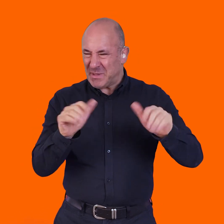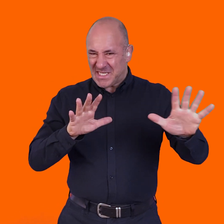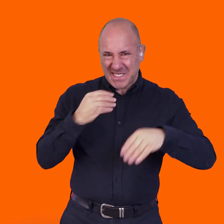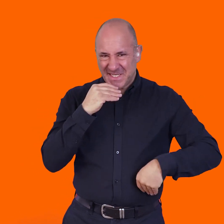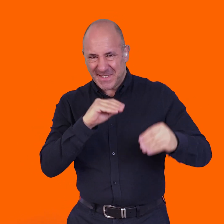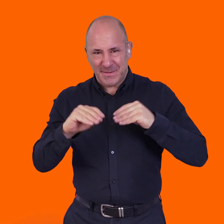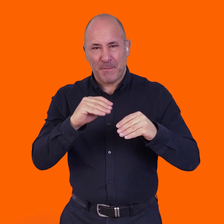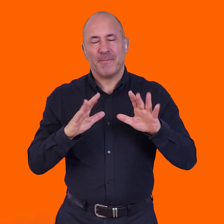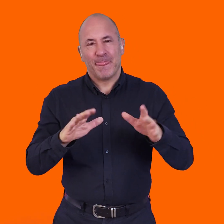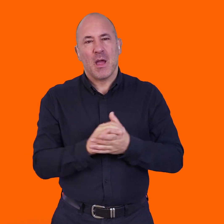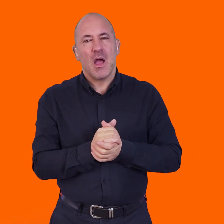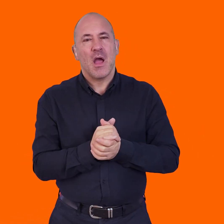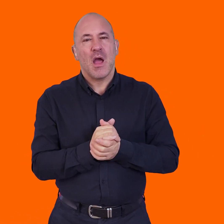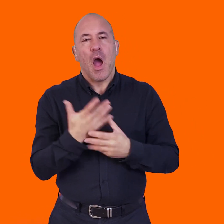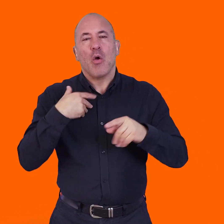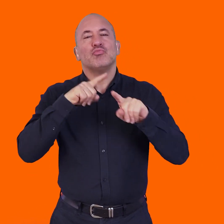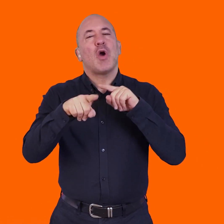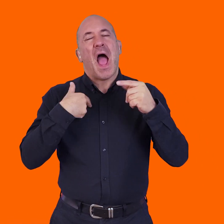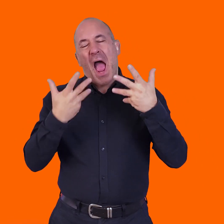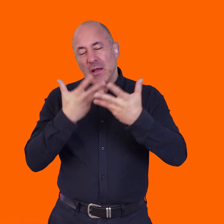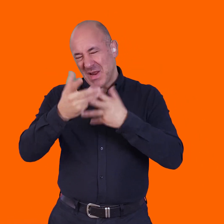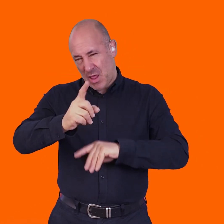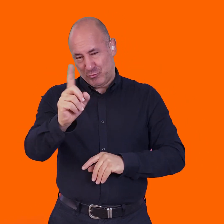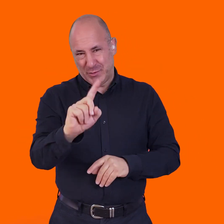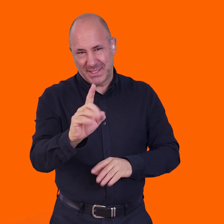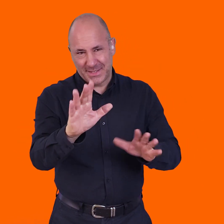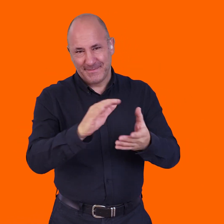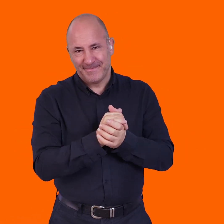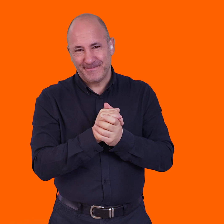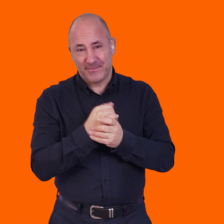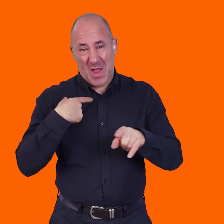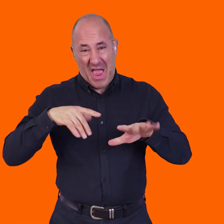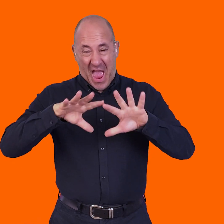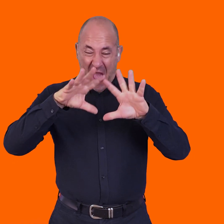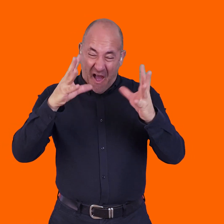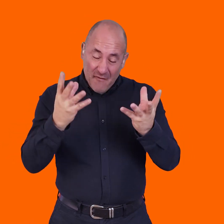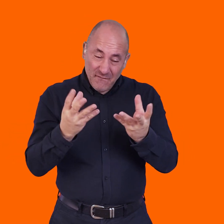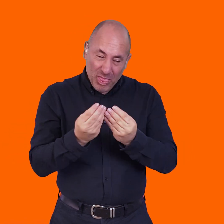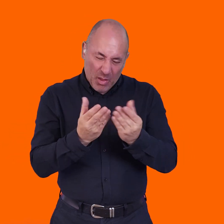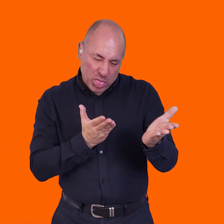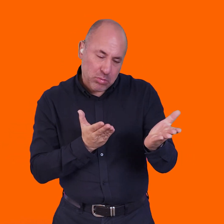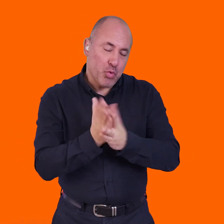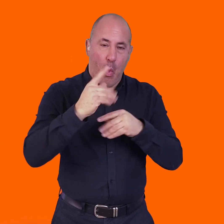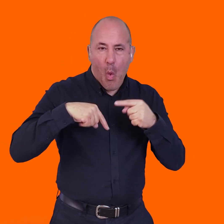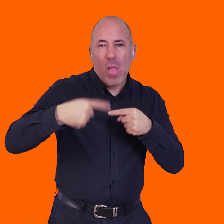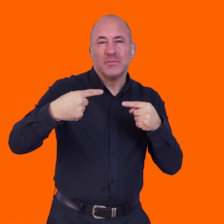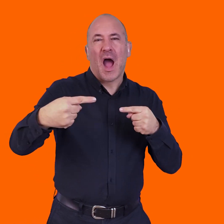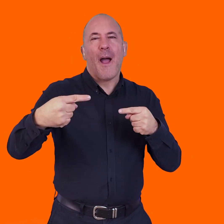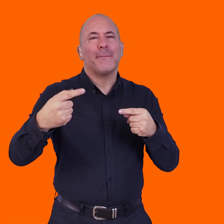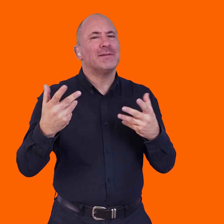about volume and about, you know, performance. So, I guess what I'm saying is that we can do everything all